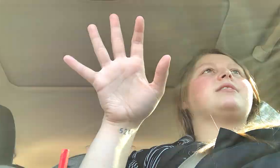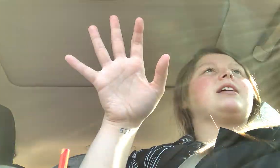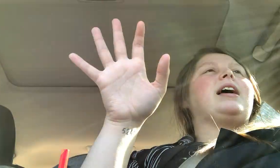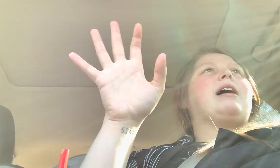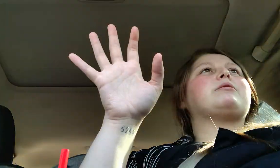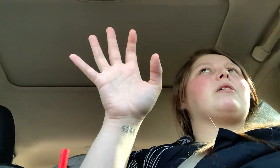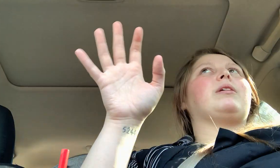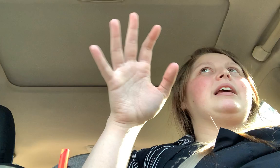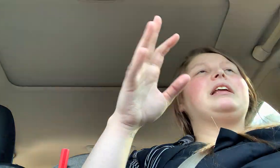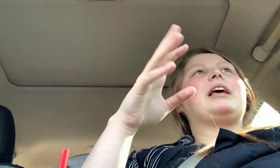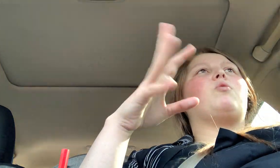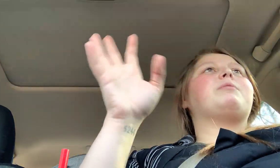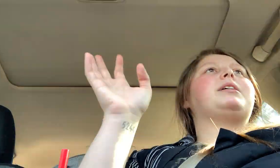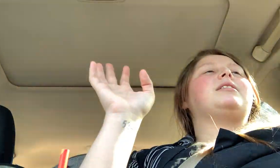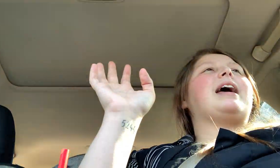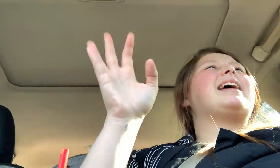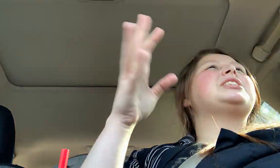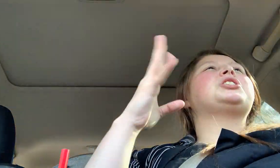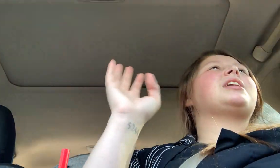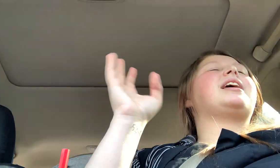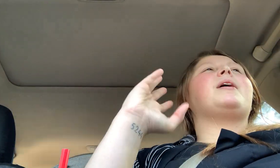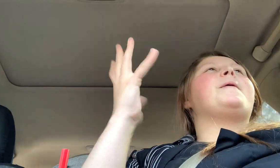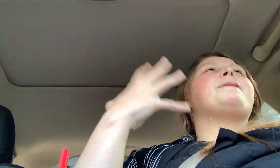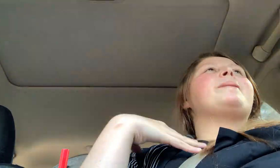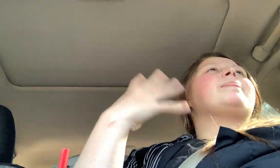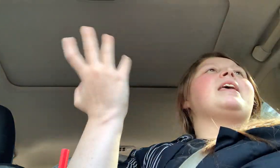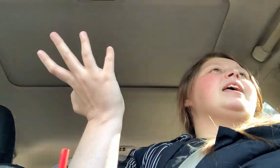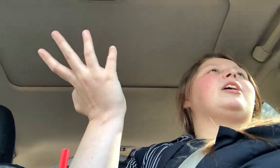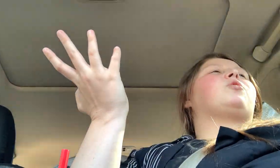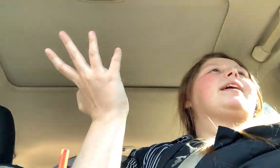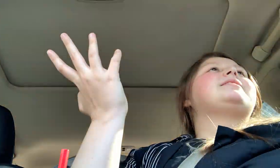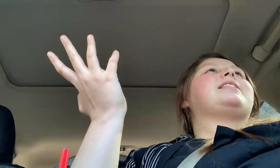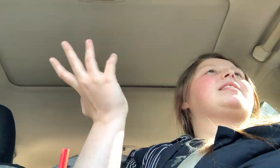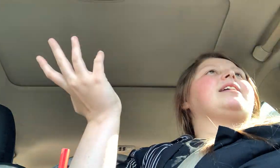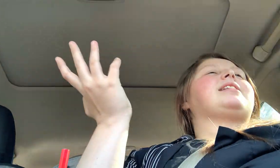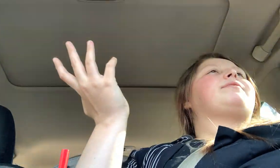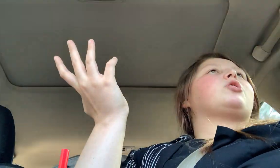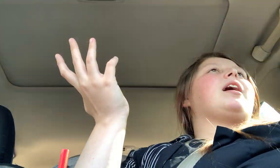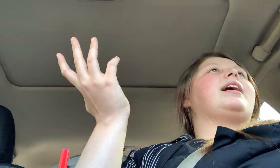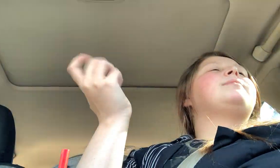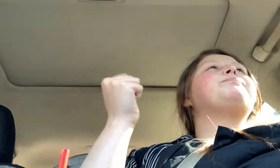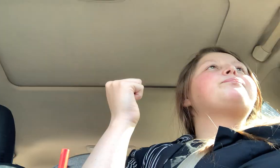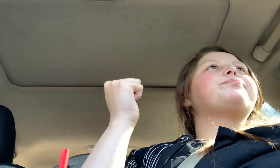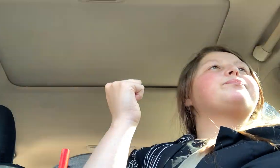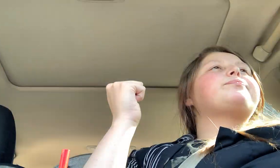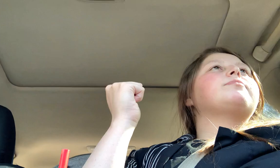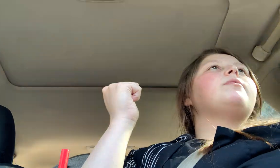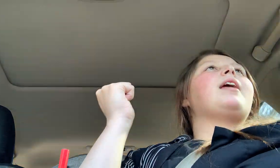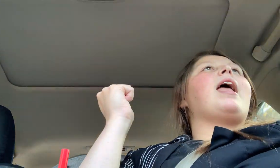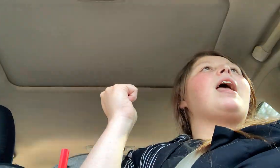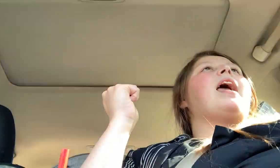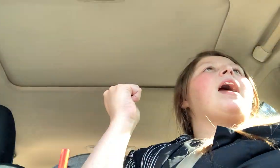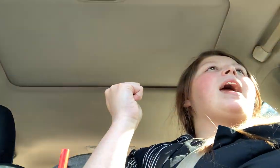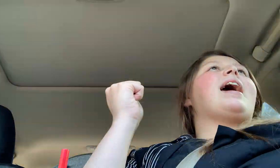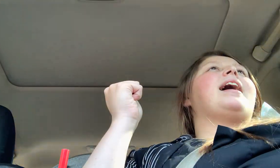and I was only eating like one meal a day and it's just like crazy. The things I've tried and